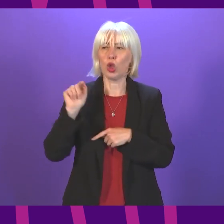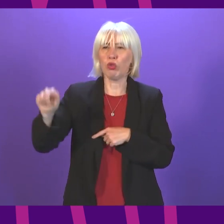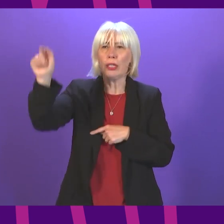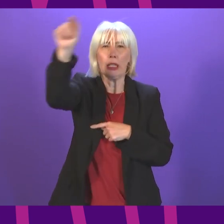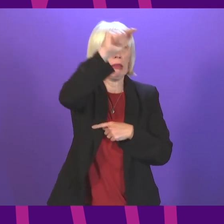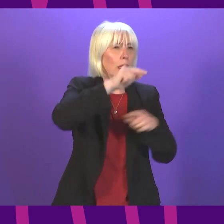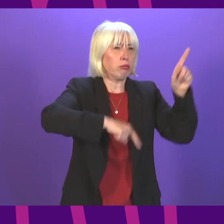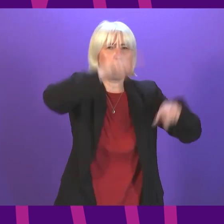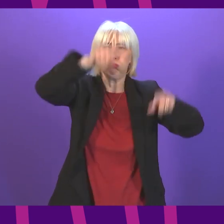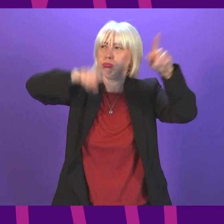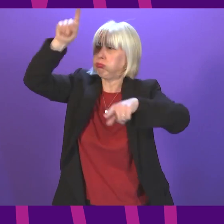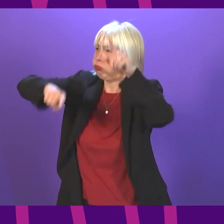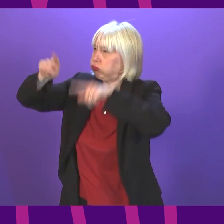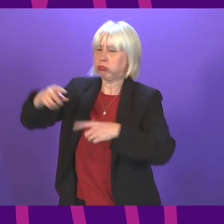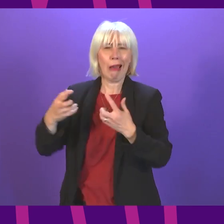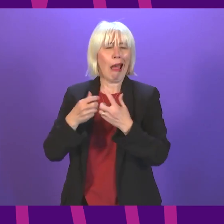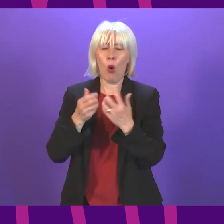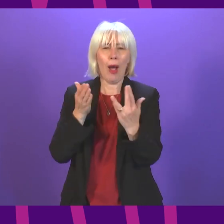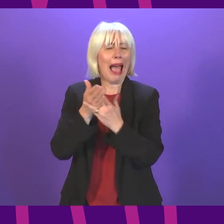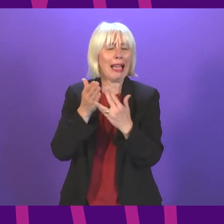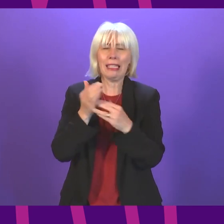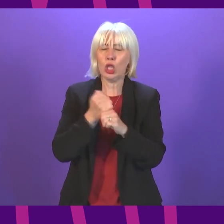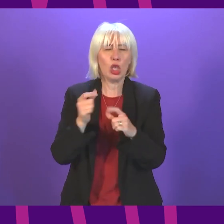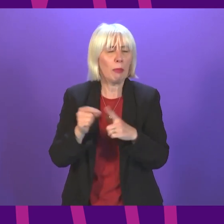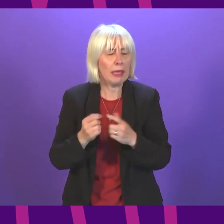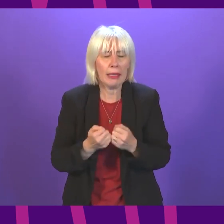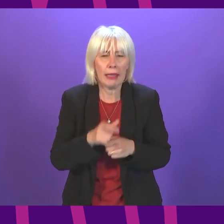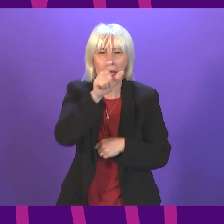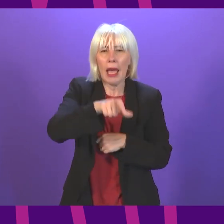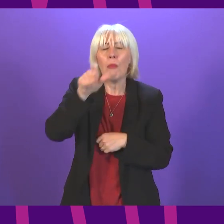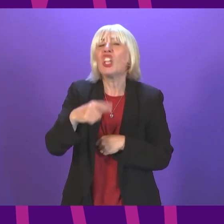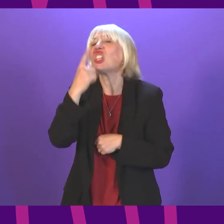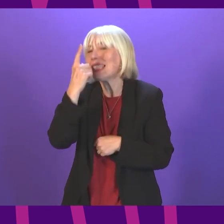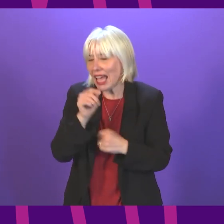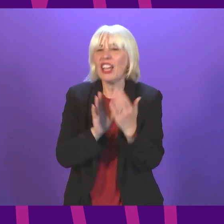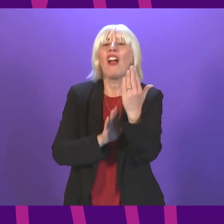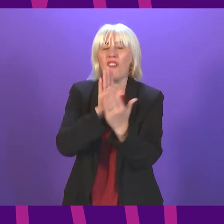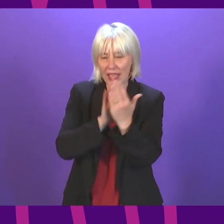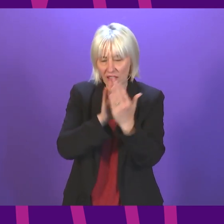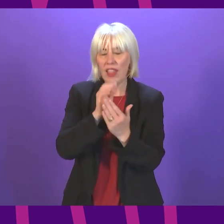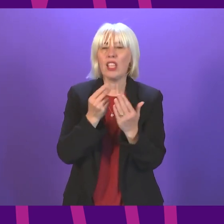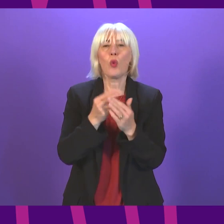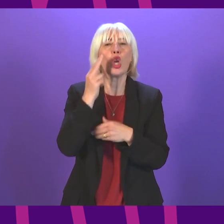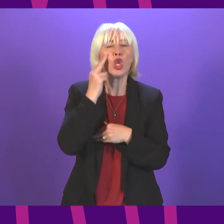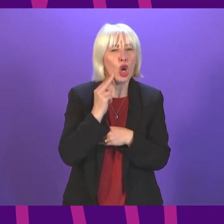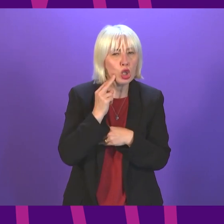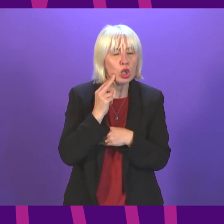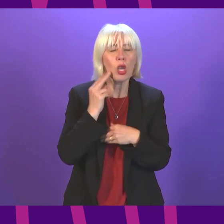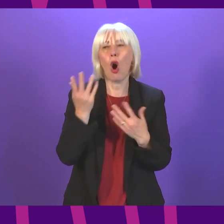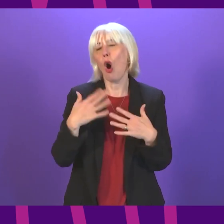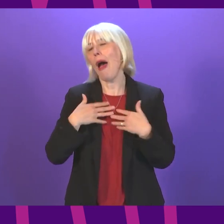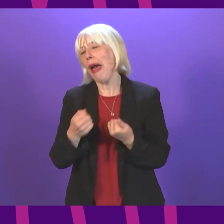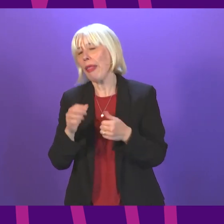trying to access their GP. While patients are permitted to have face-to-face appointments with practice nurses and other health